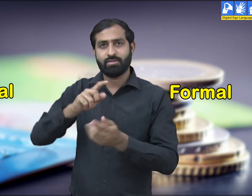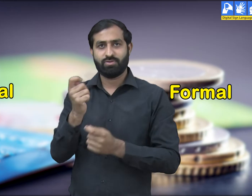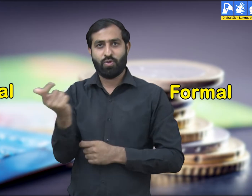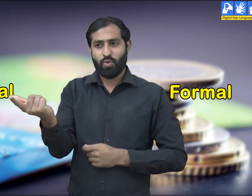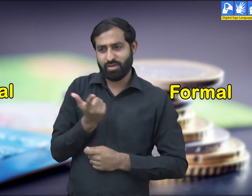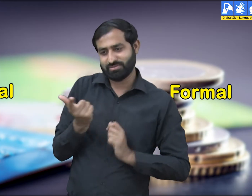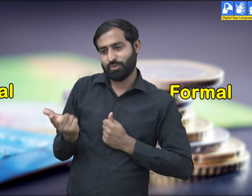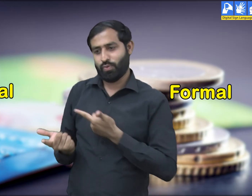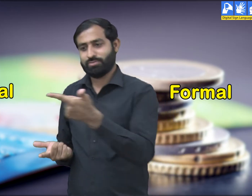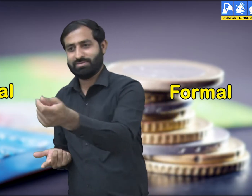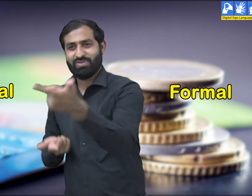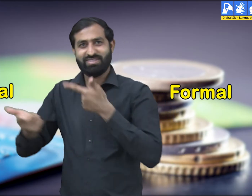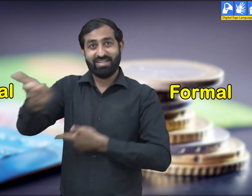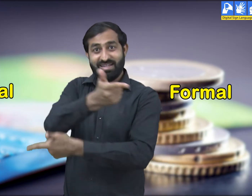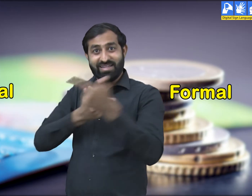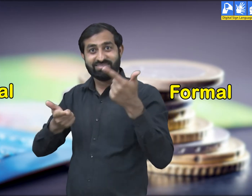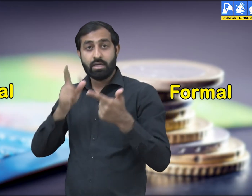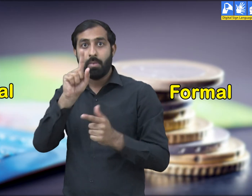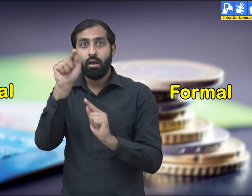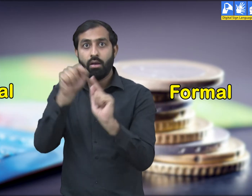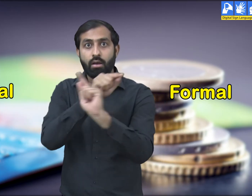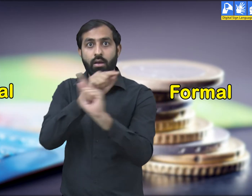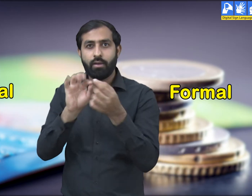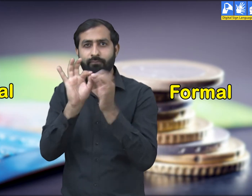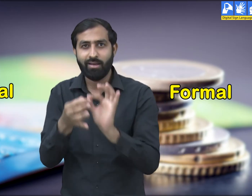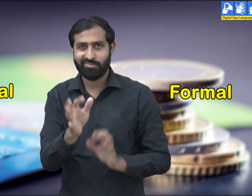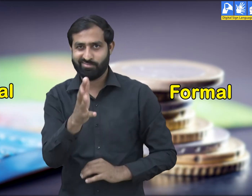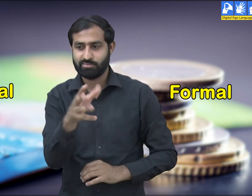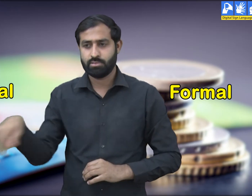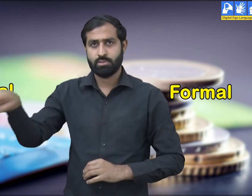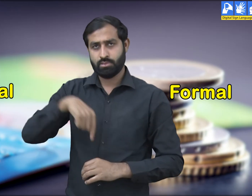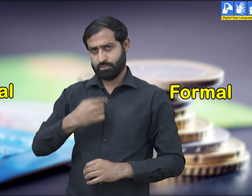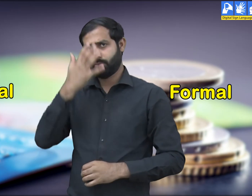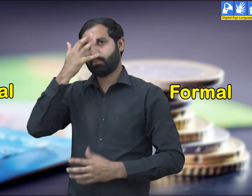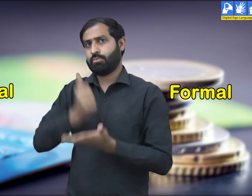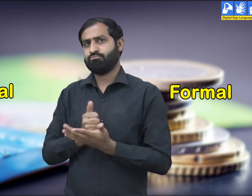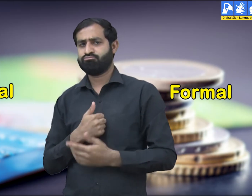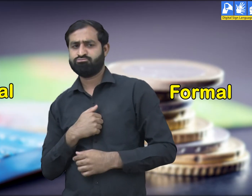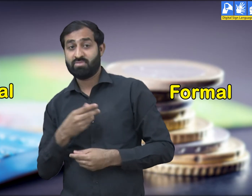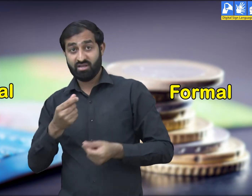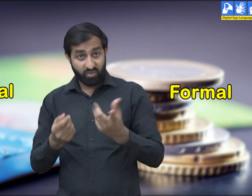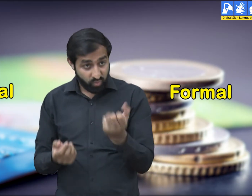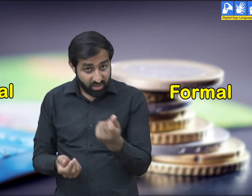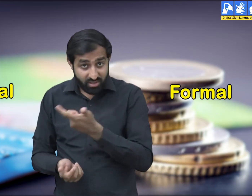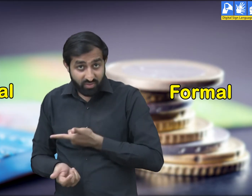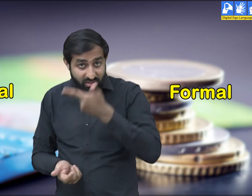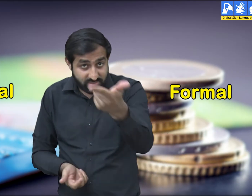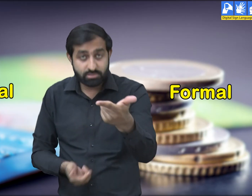This informal sector does not have a fixed range for the rate of interest. Lenders decide the rate